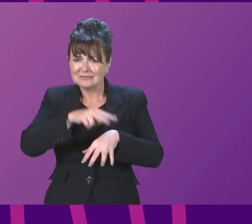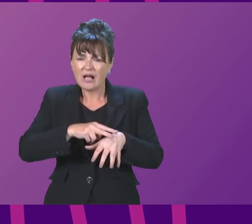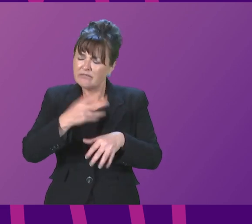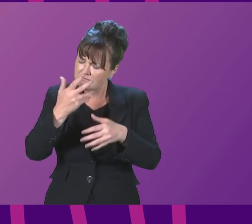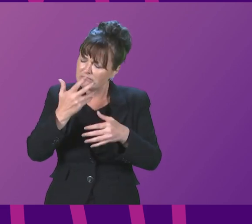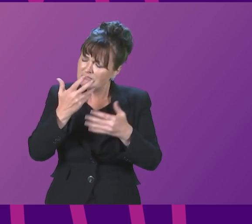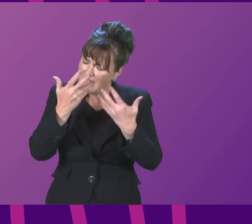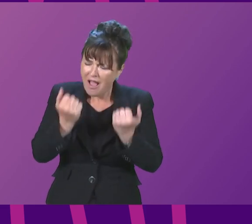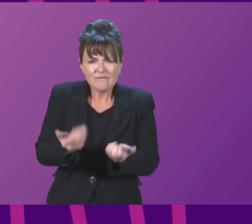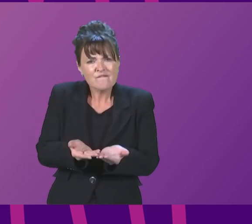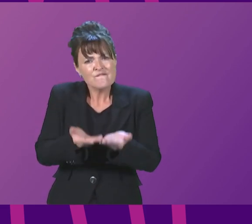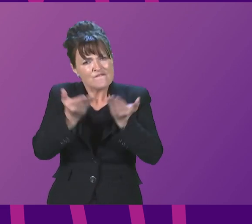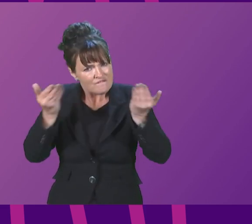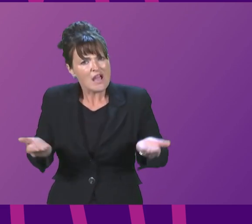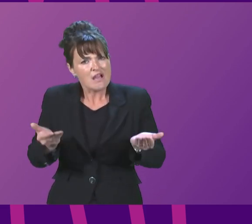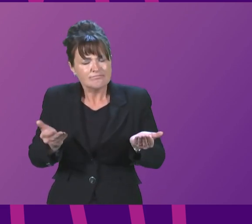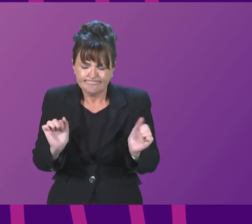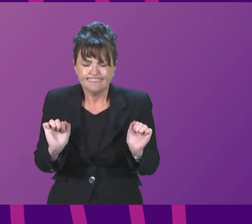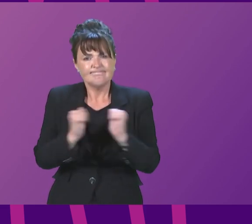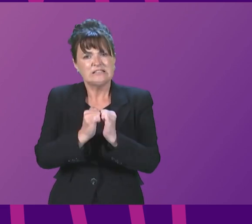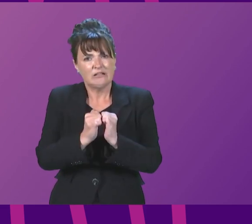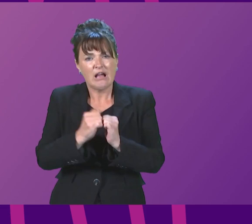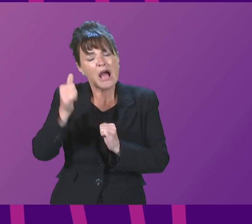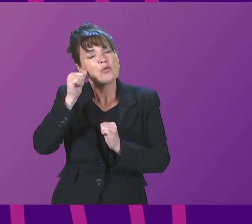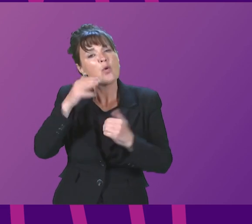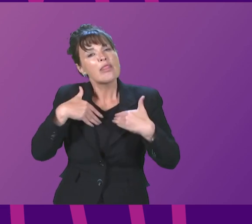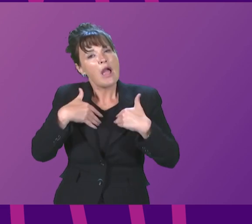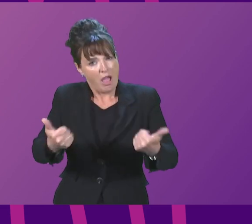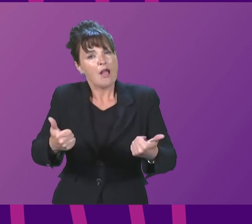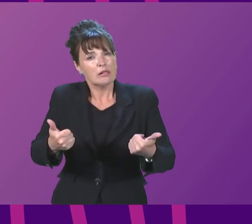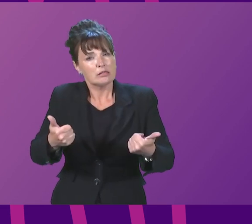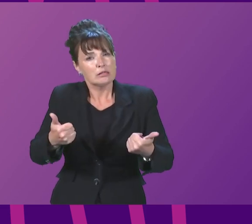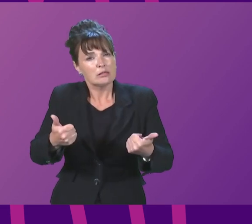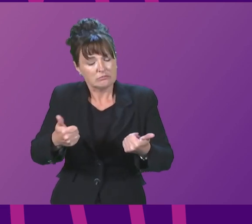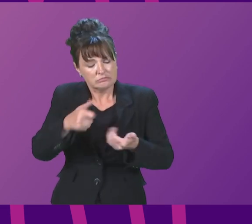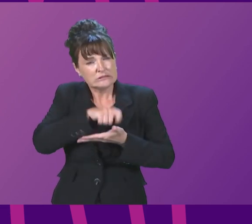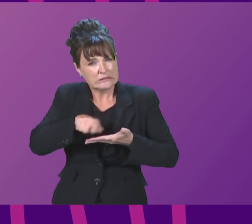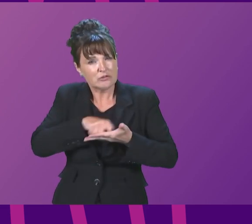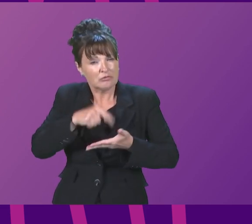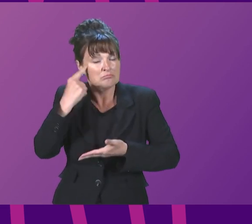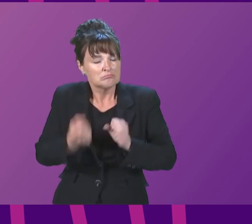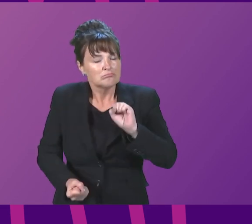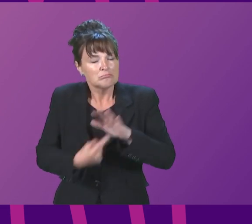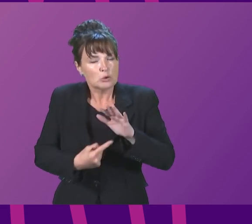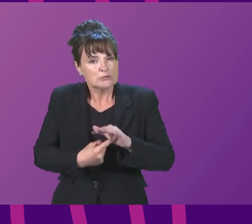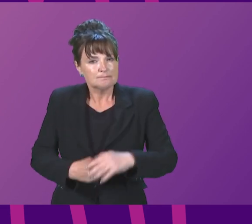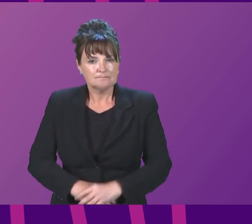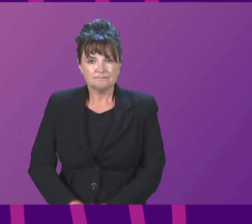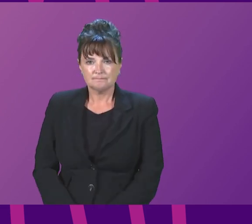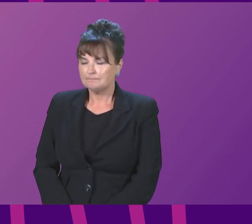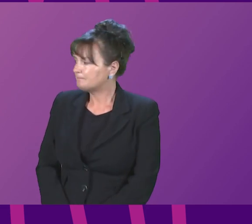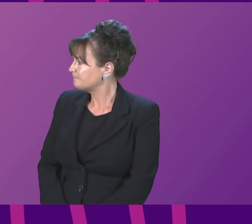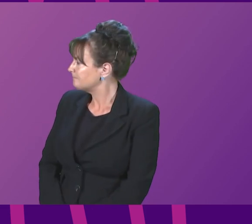possible deal and I know the Health Secretary takes that extremely seriously in these negotiations Question number three, Gillian Mackay